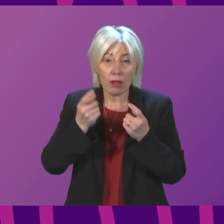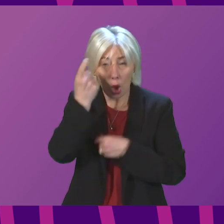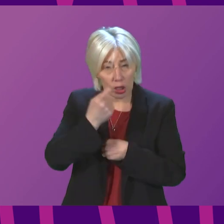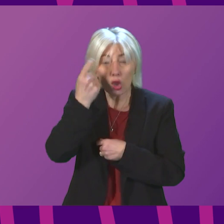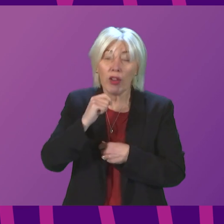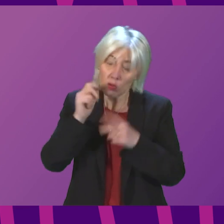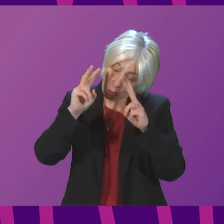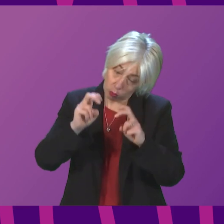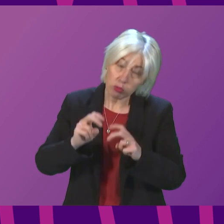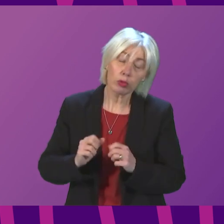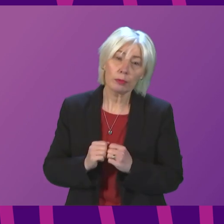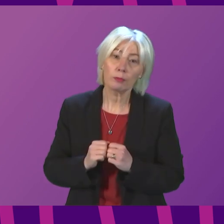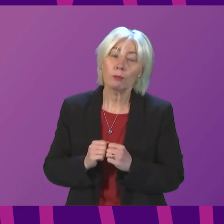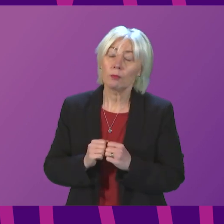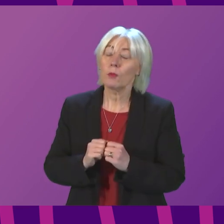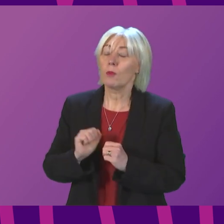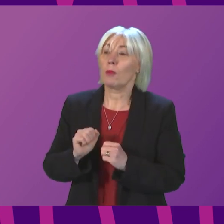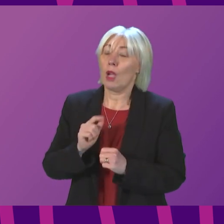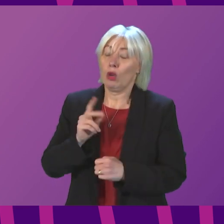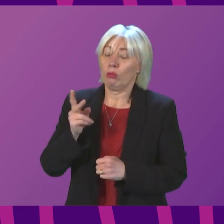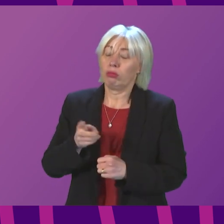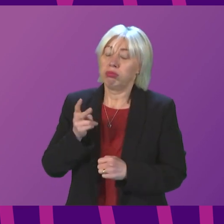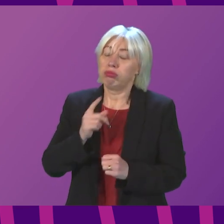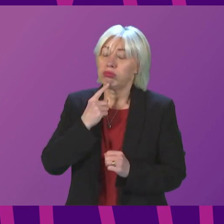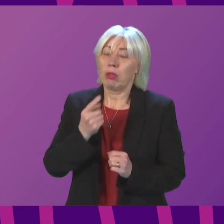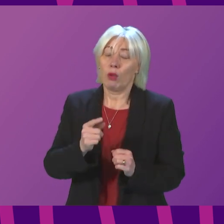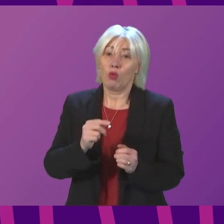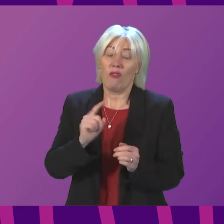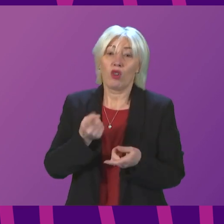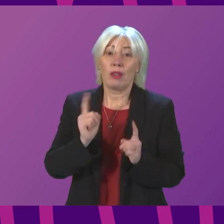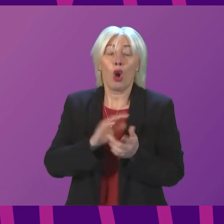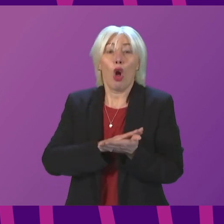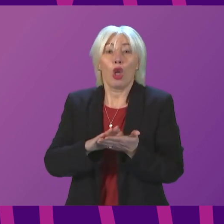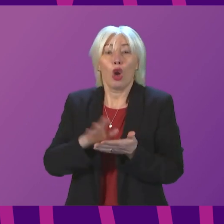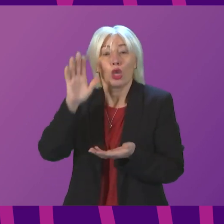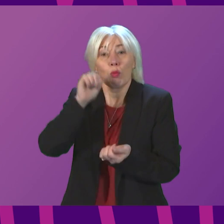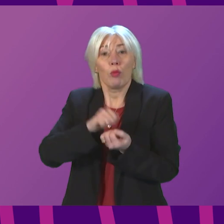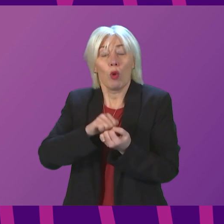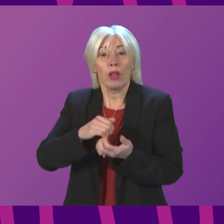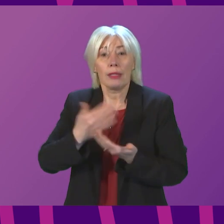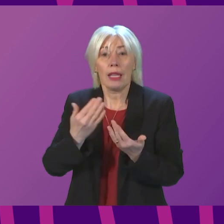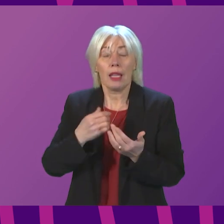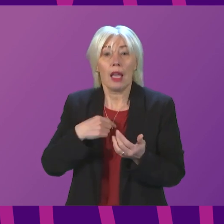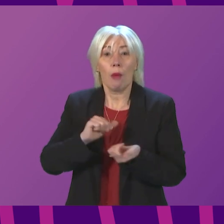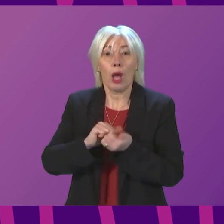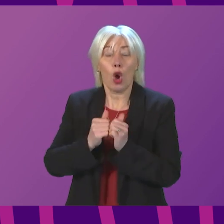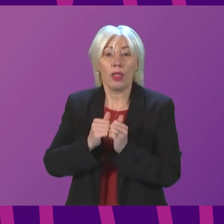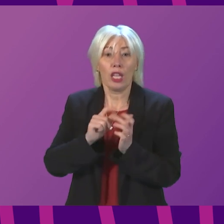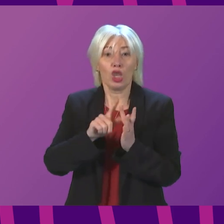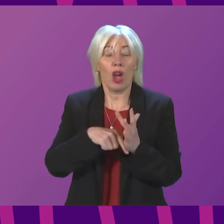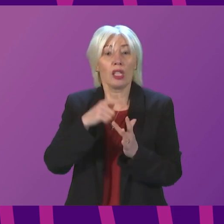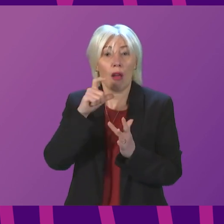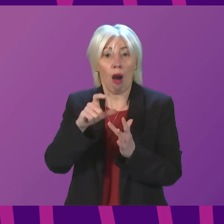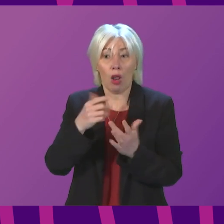Can I echo the words of the First Minister about Holocaust Memorial Day? And my colleague, Jackson Carlo, immediately after First Minister's